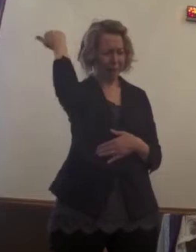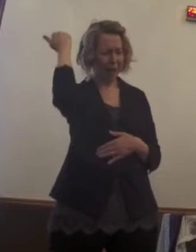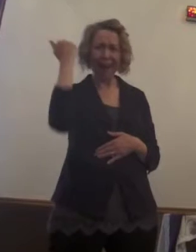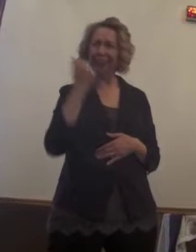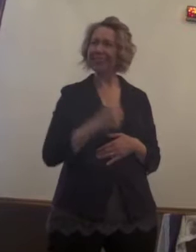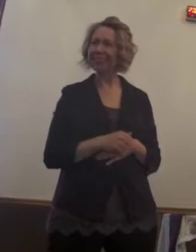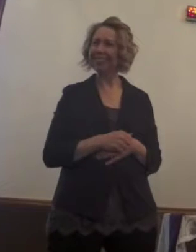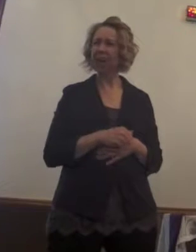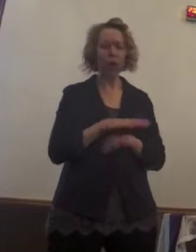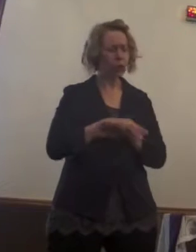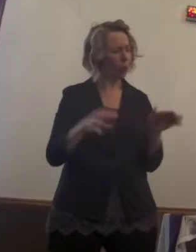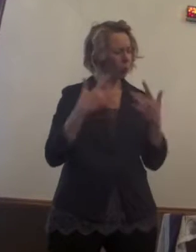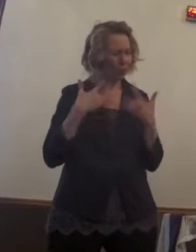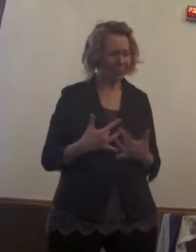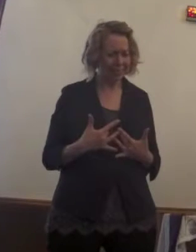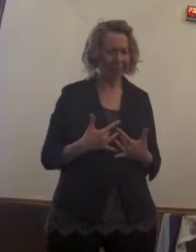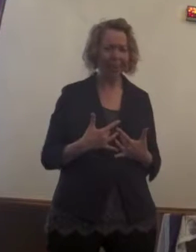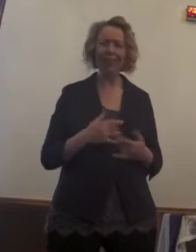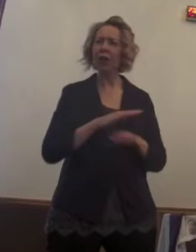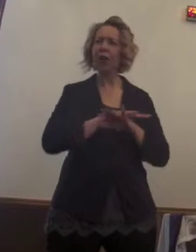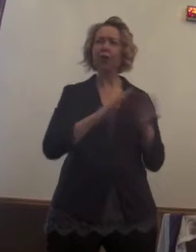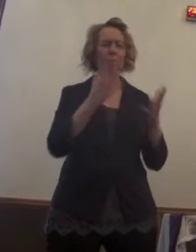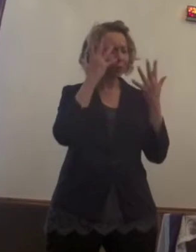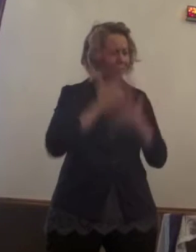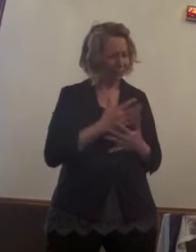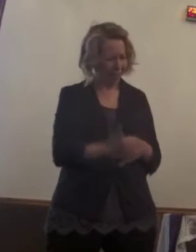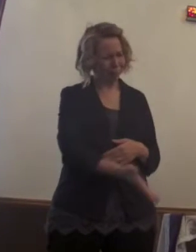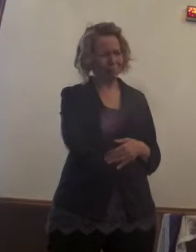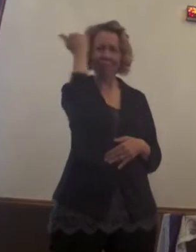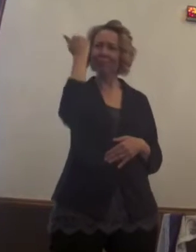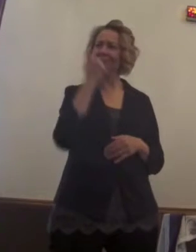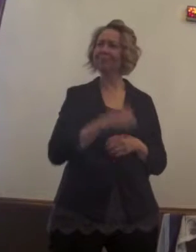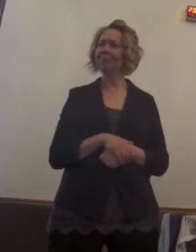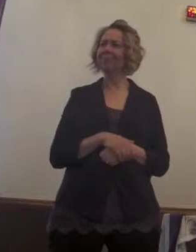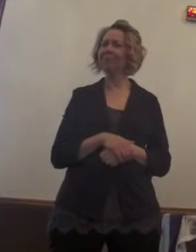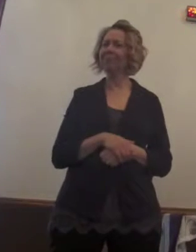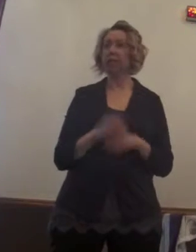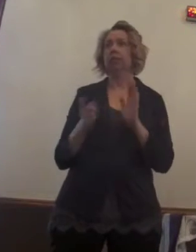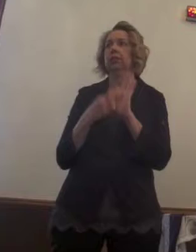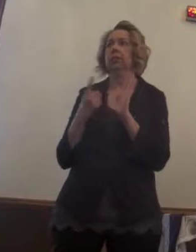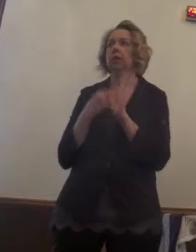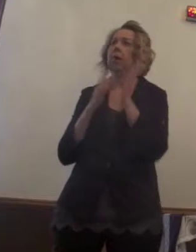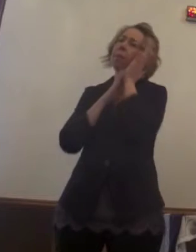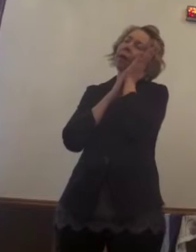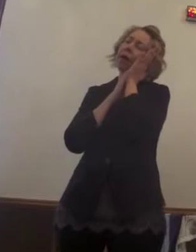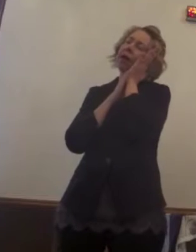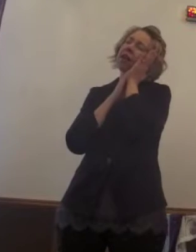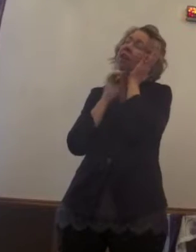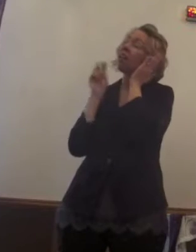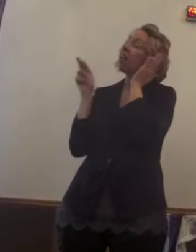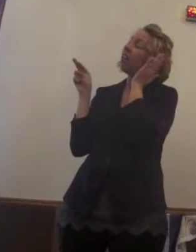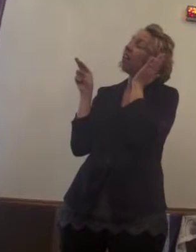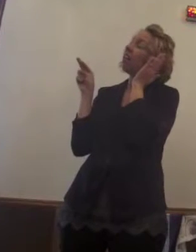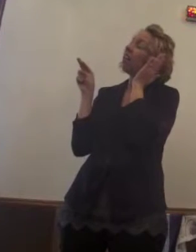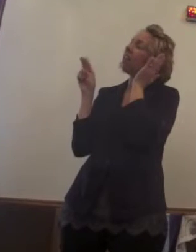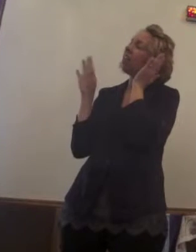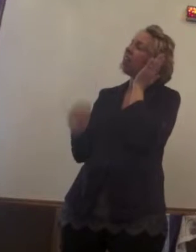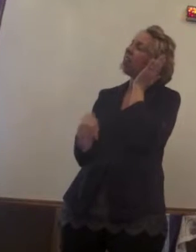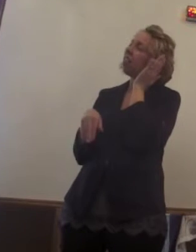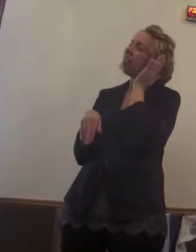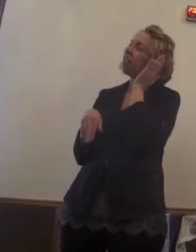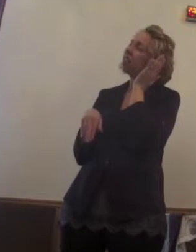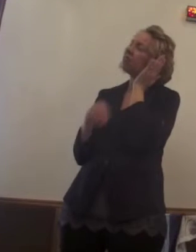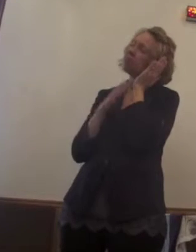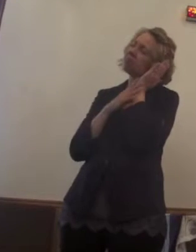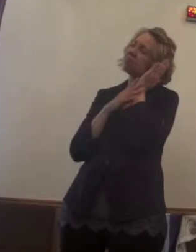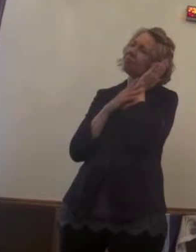dead sleep silence that we've had a bad day and it's like we don't want to get out of bed. Think twice. Because Christ is calling our name to